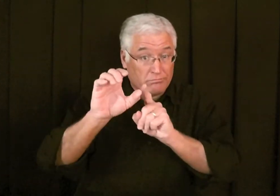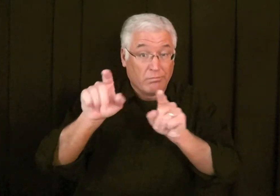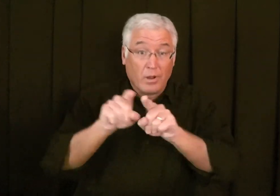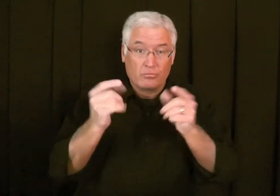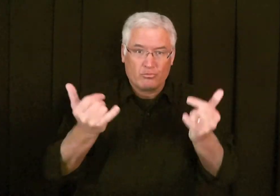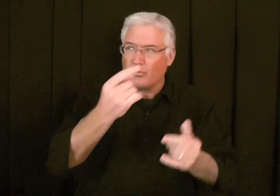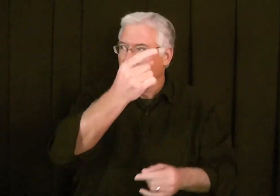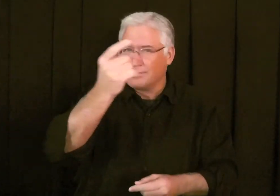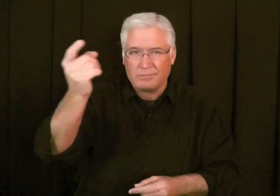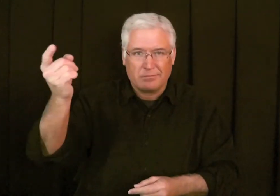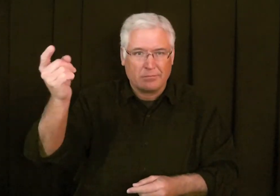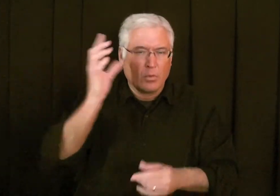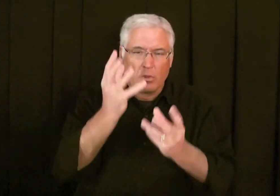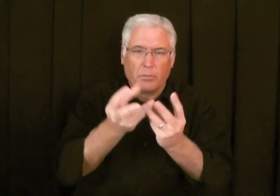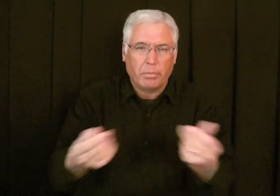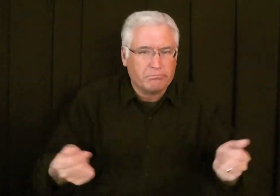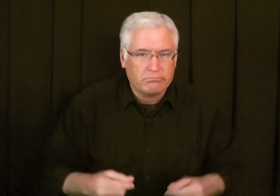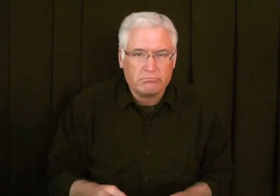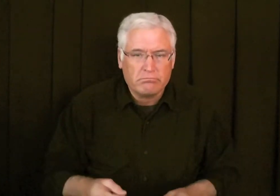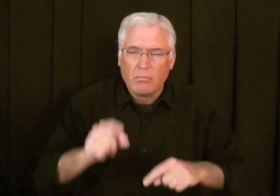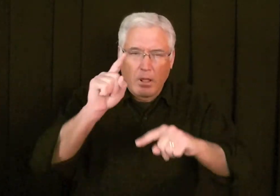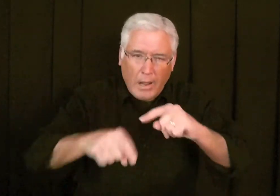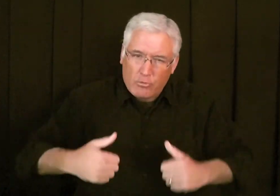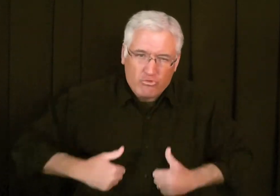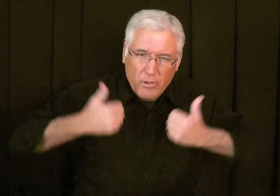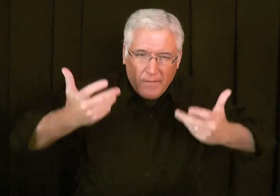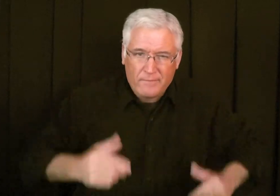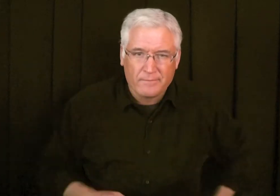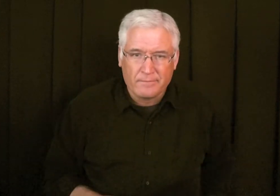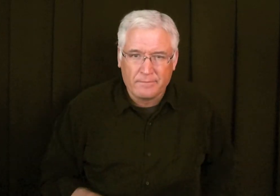it will be finished. Just like it was long ago.